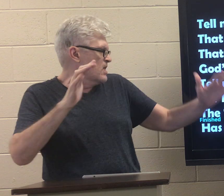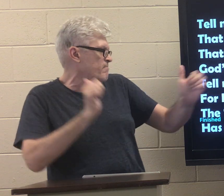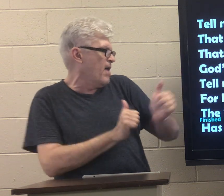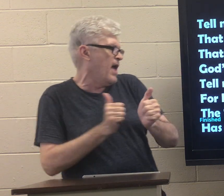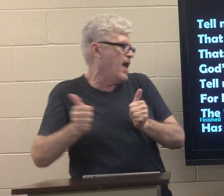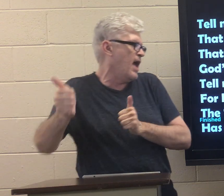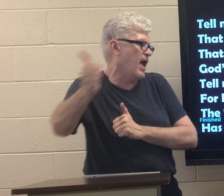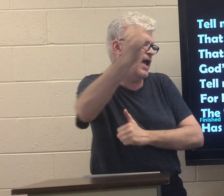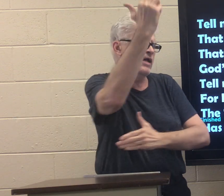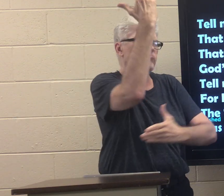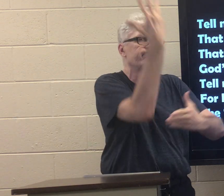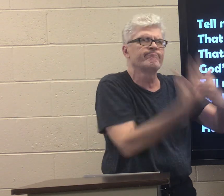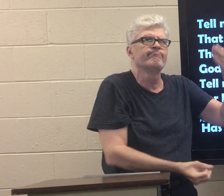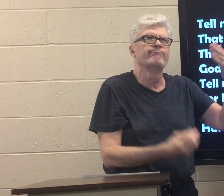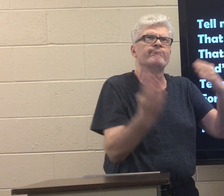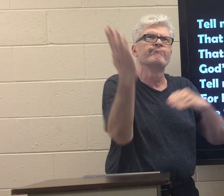passed away at noon.